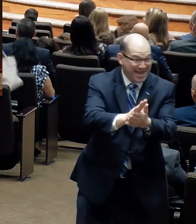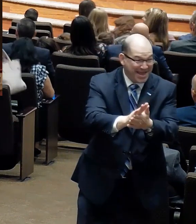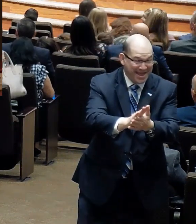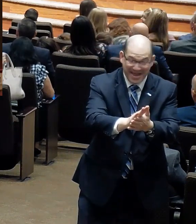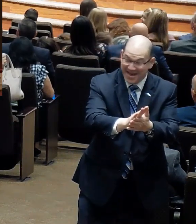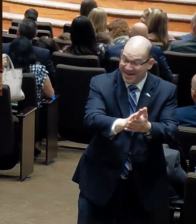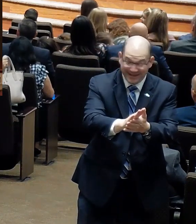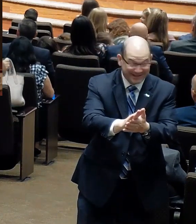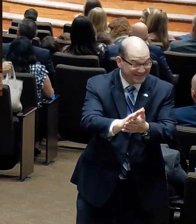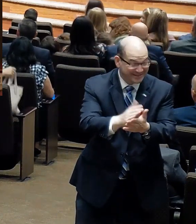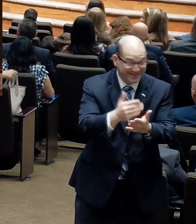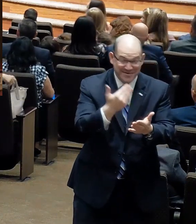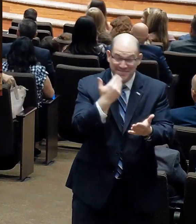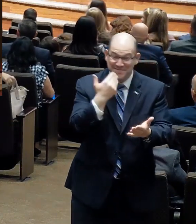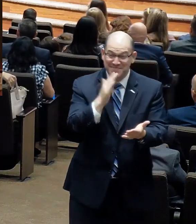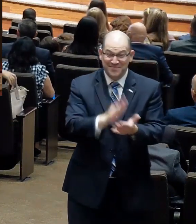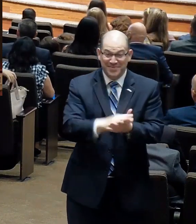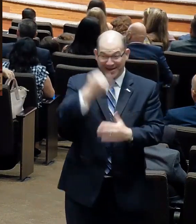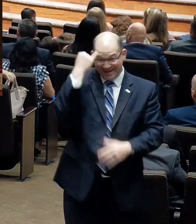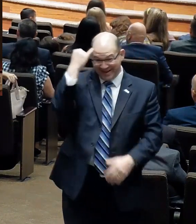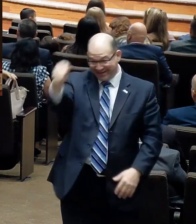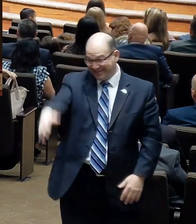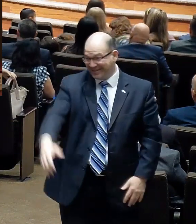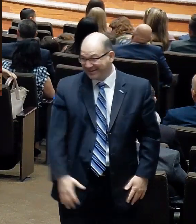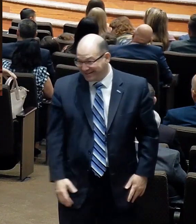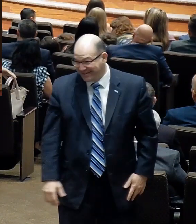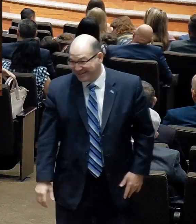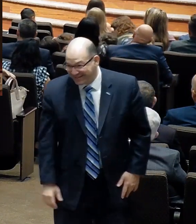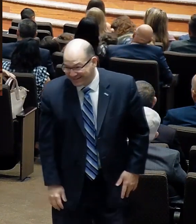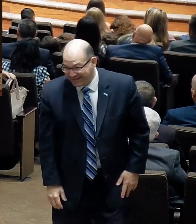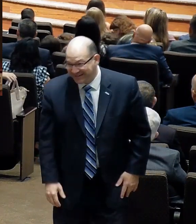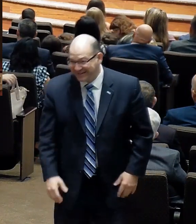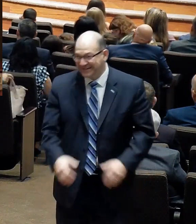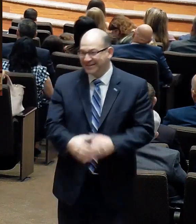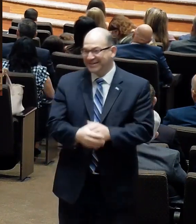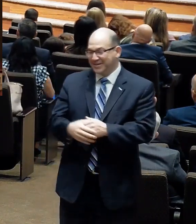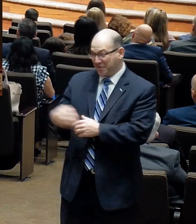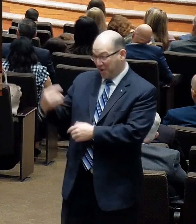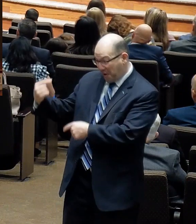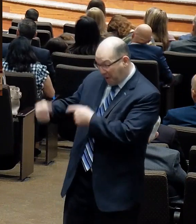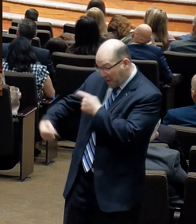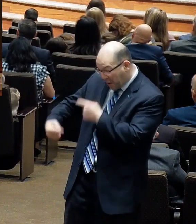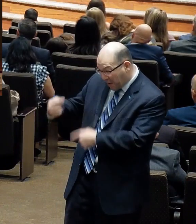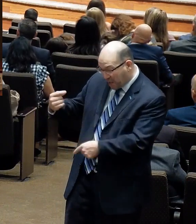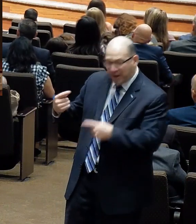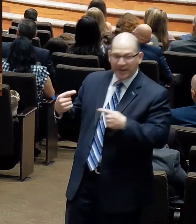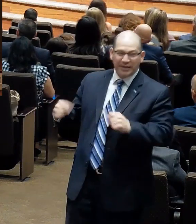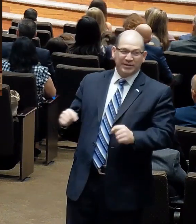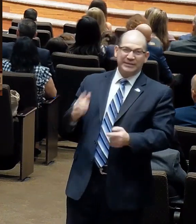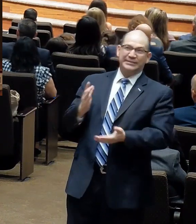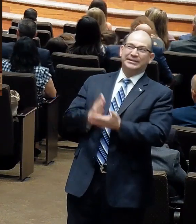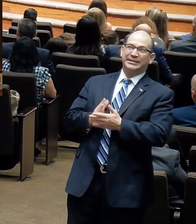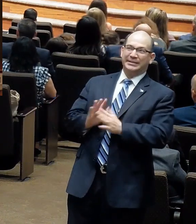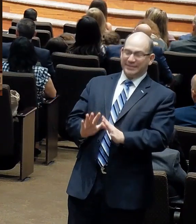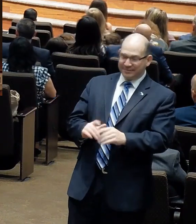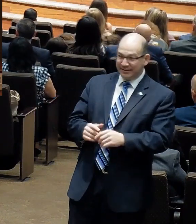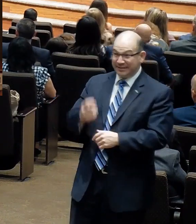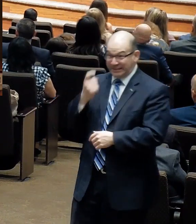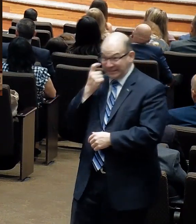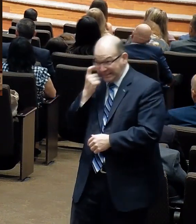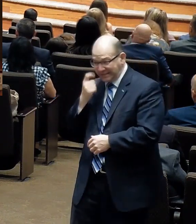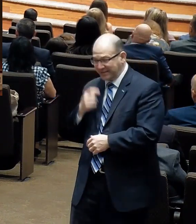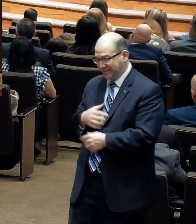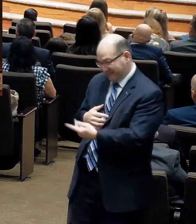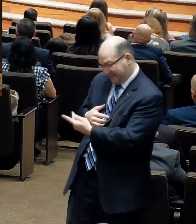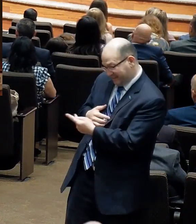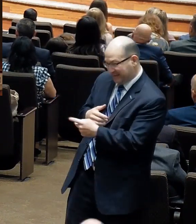We've, we've, uh, in the last year, Pastor Chap, we have had a few arguments. I'm trying to learn not to argue. Just recently we were, we got in an elevator. I made the